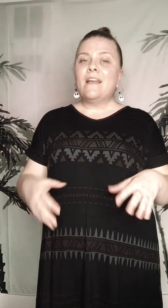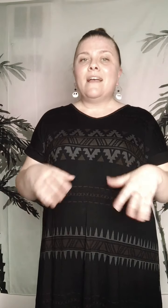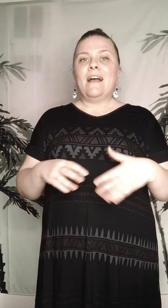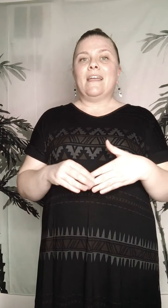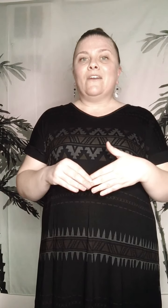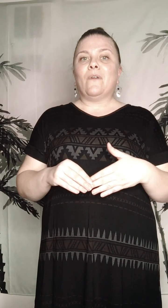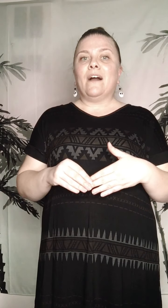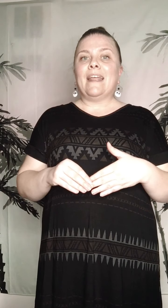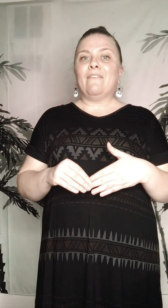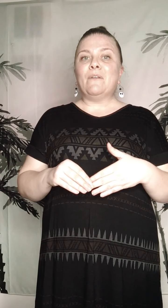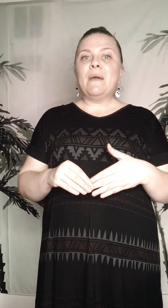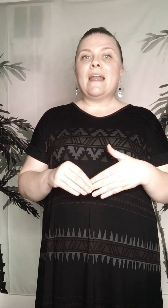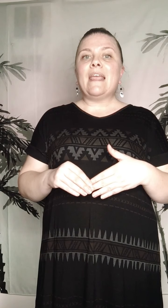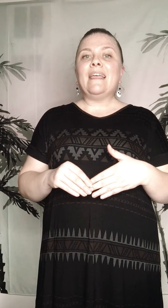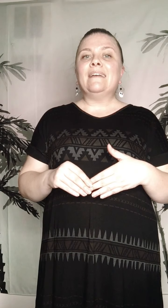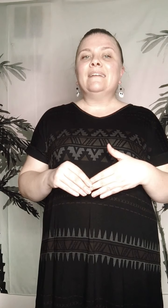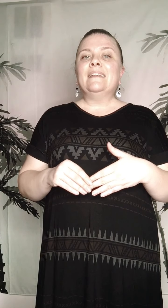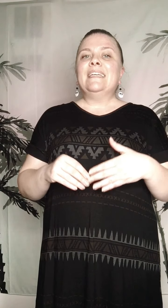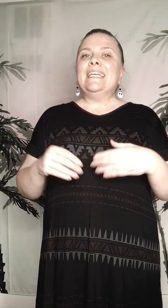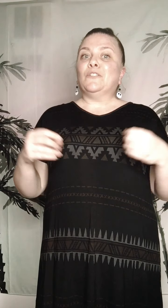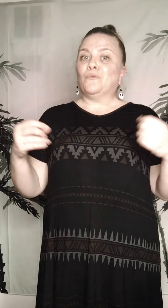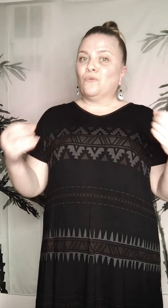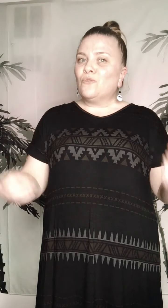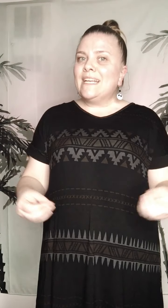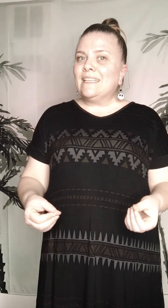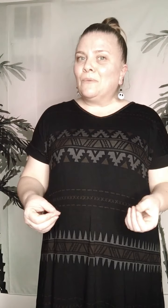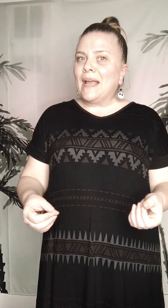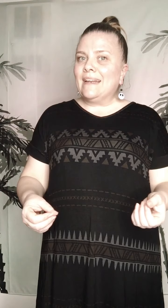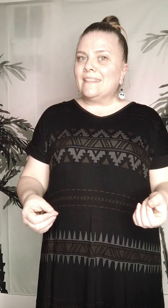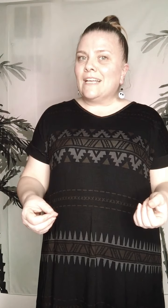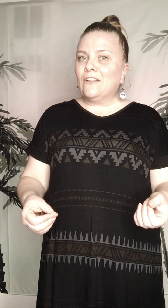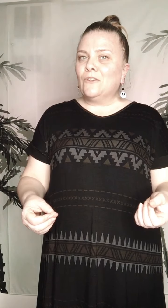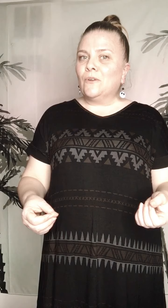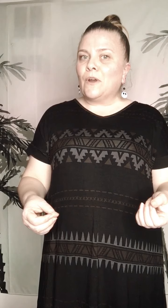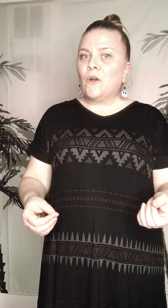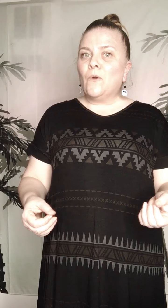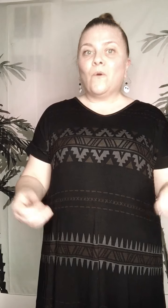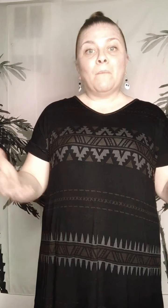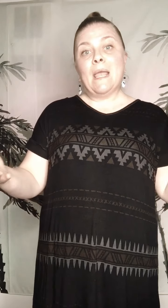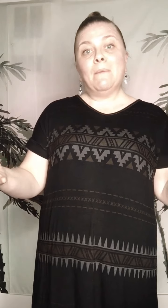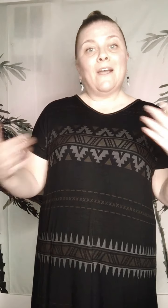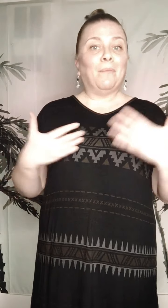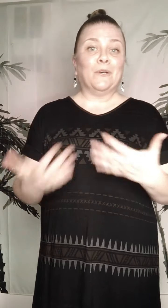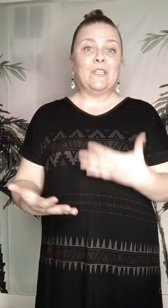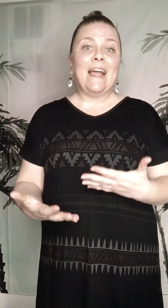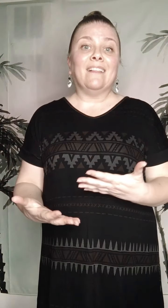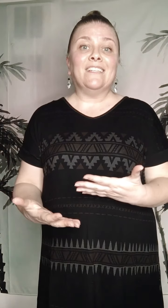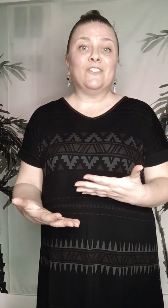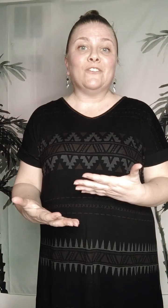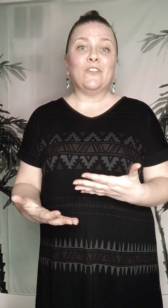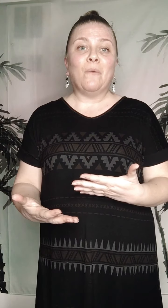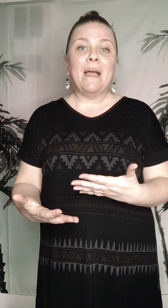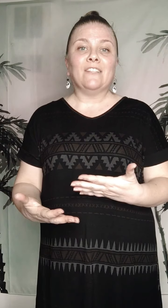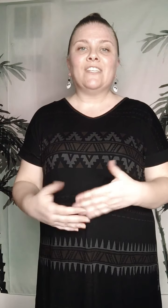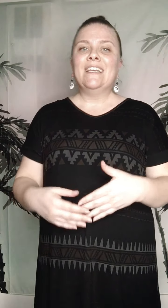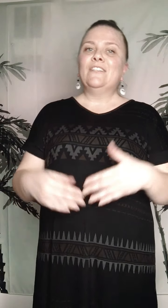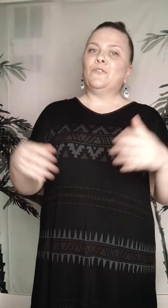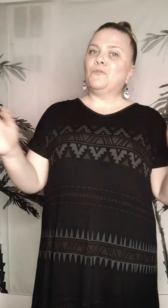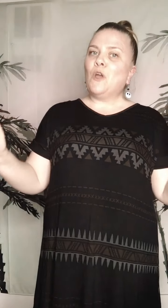I know not everybody is really ready to sell LuLaRoe or maybe our personalities just don't mesh. So there's no